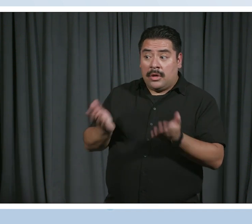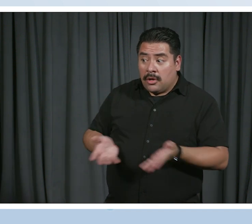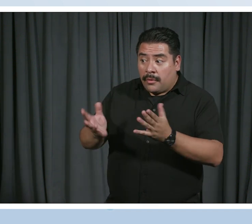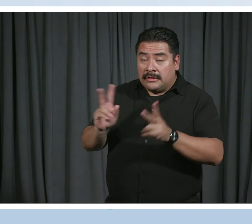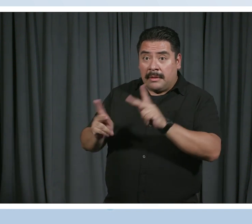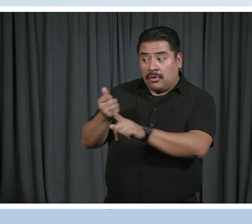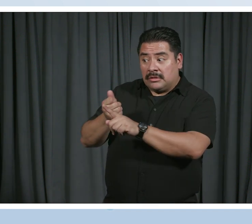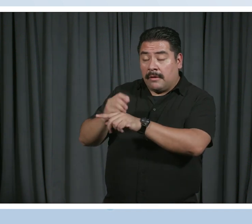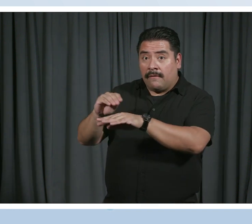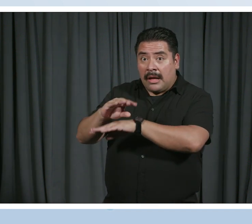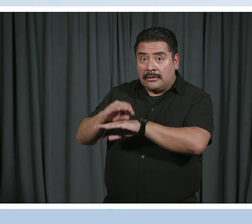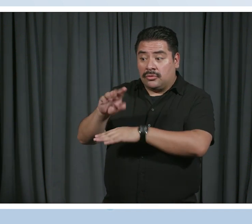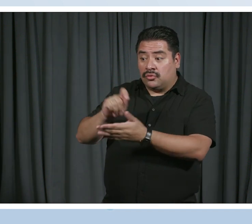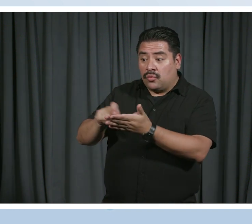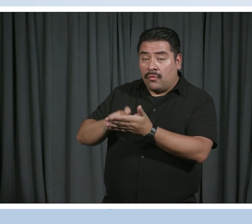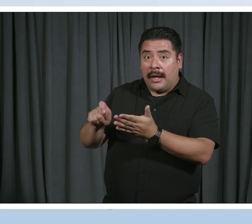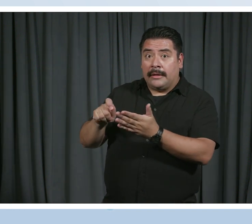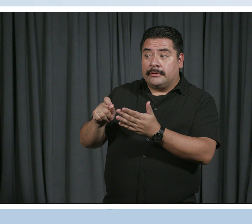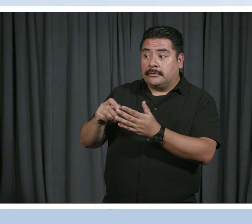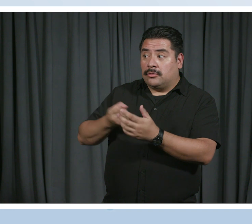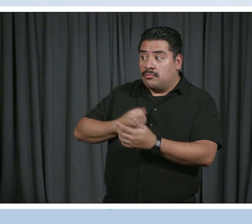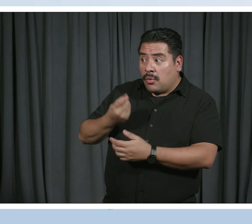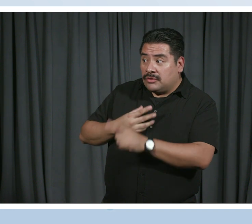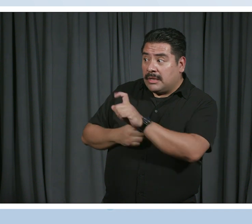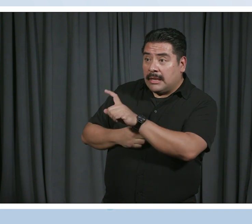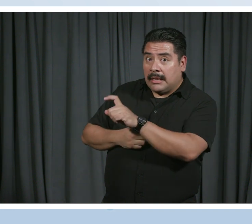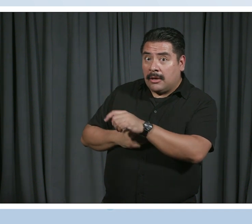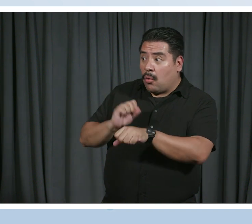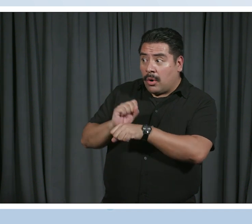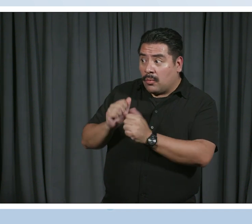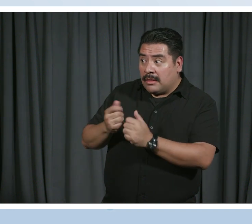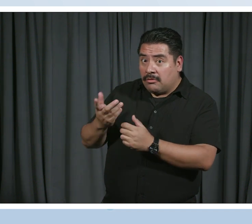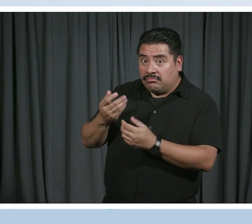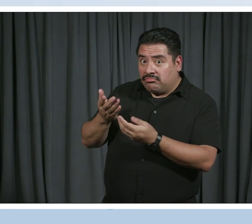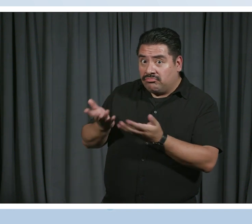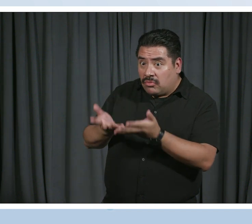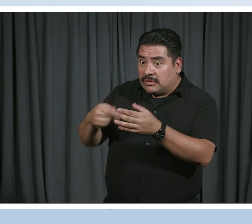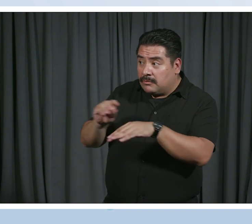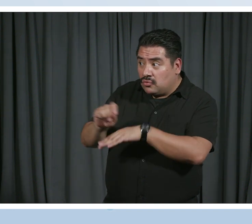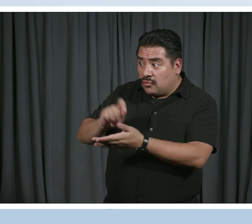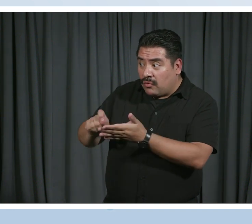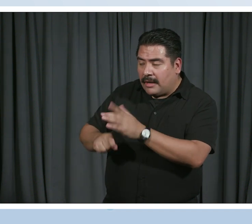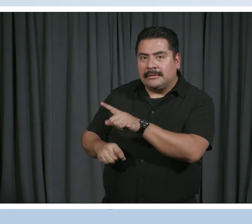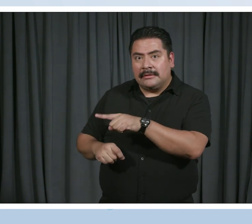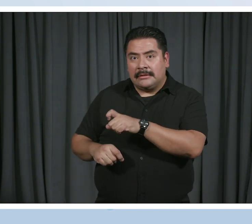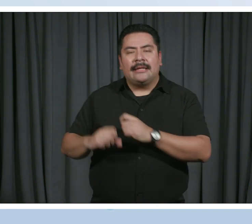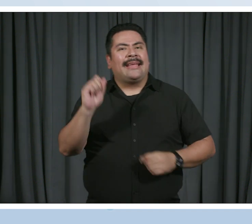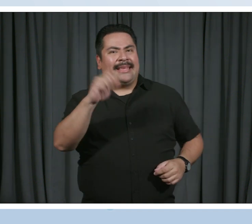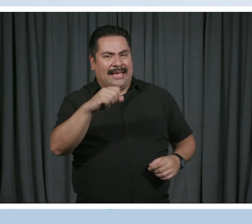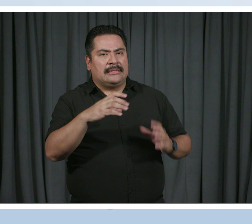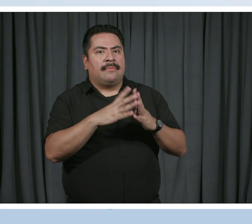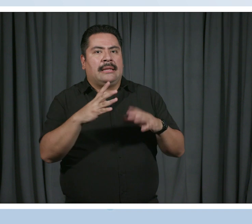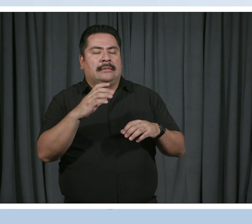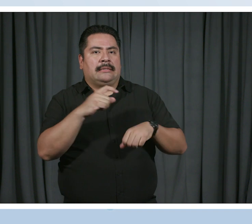work with to write poetry? Yeah, I actually do. But it's really based upon what they want. Like a lot of